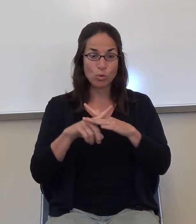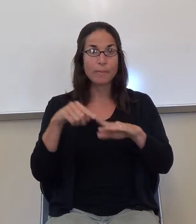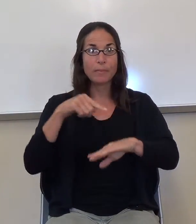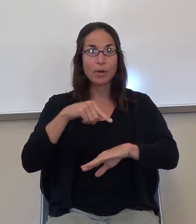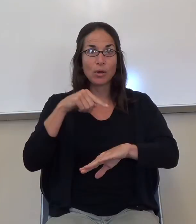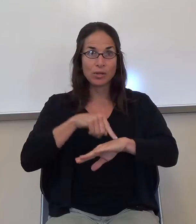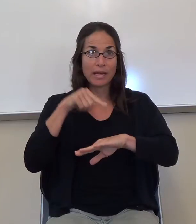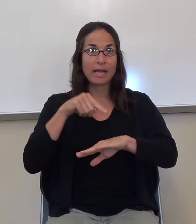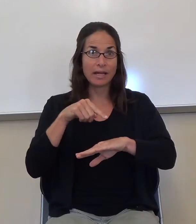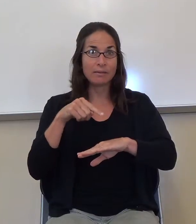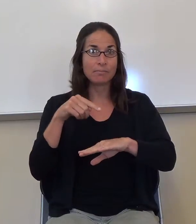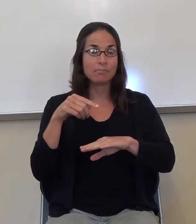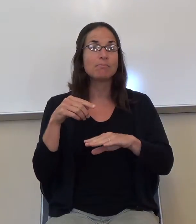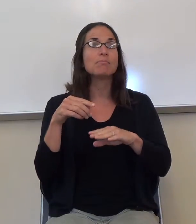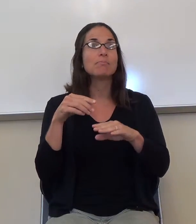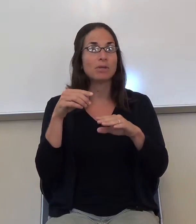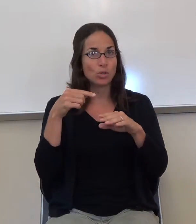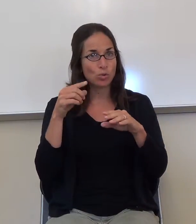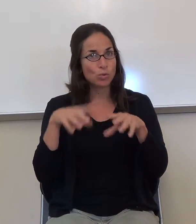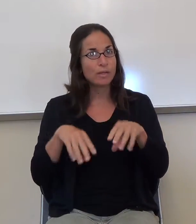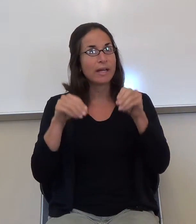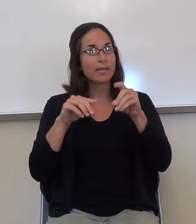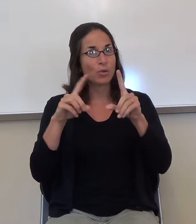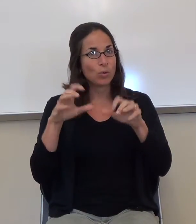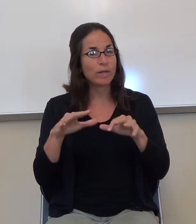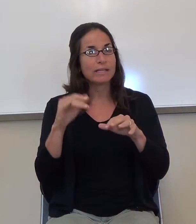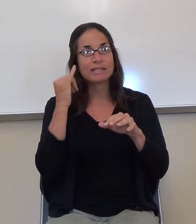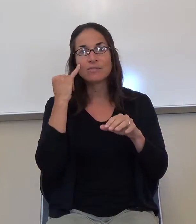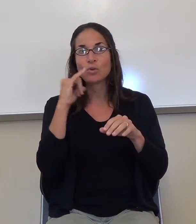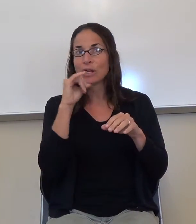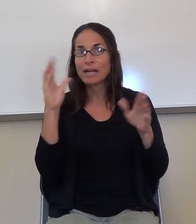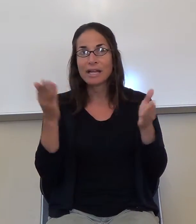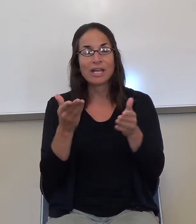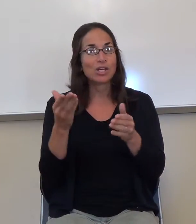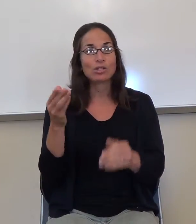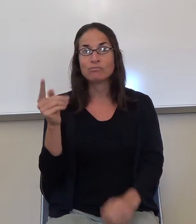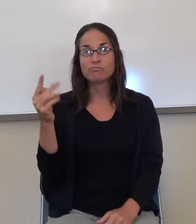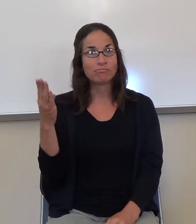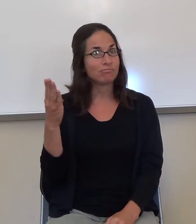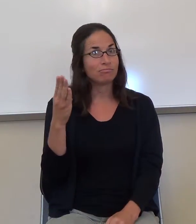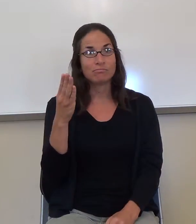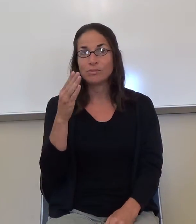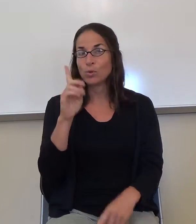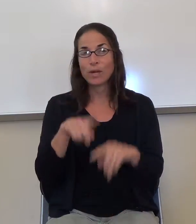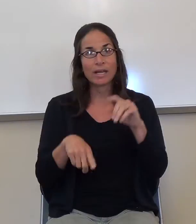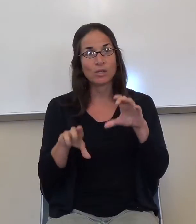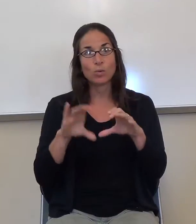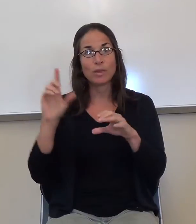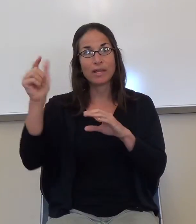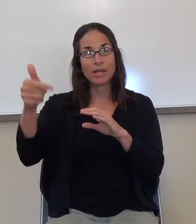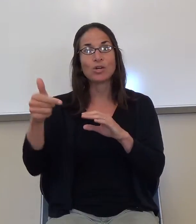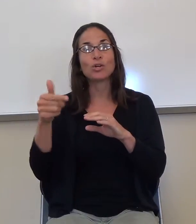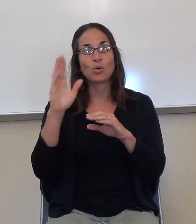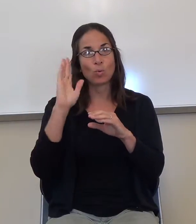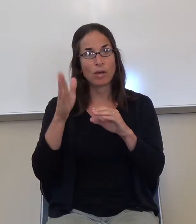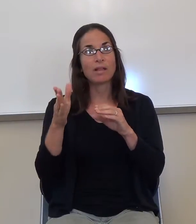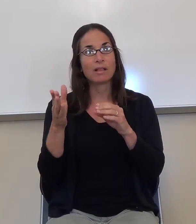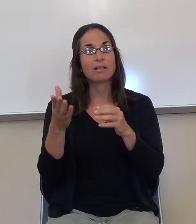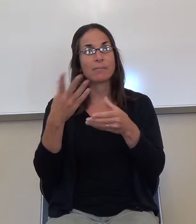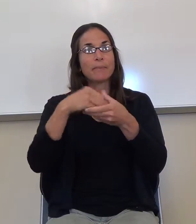have a pop quiz, you get to take it. If you are not, you don't. There's no makeup on pop quizzes, and they do account for your grade. But this one,